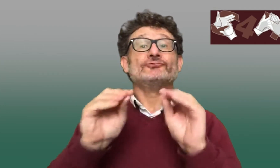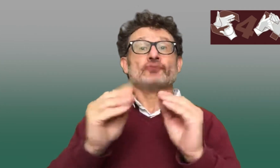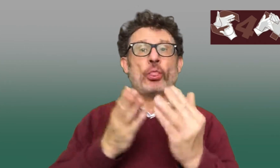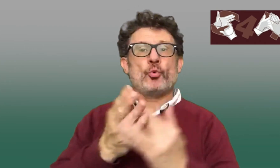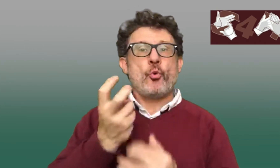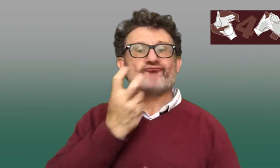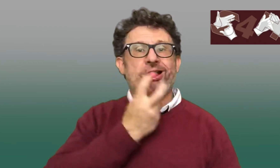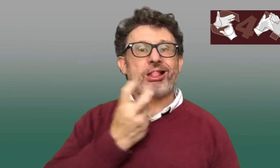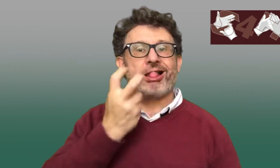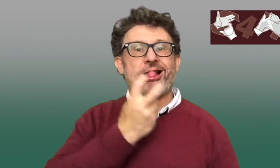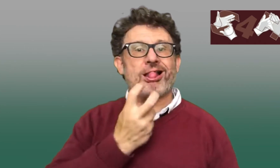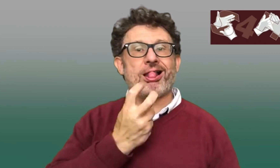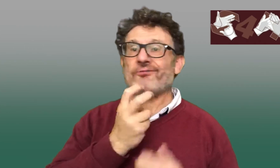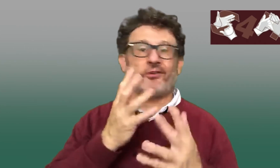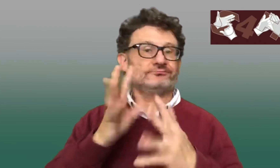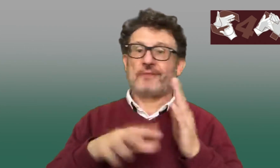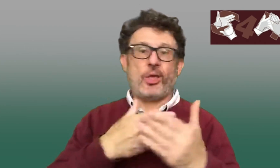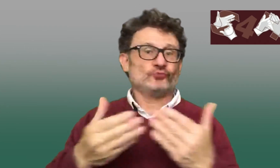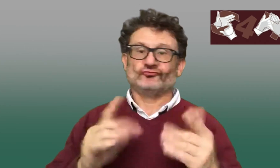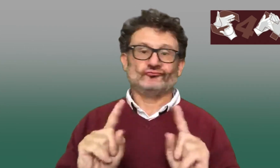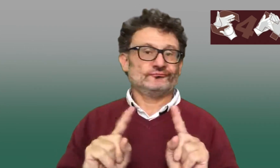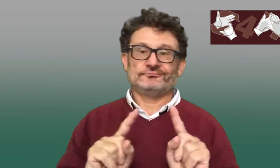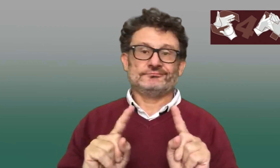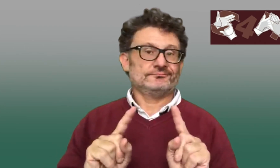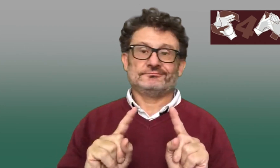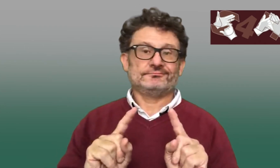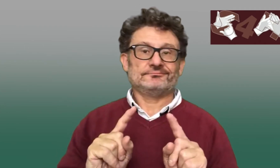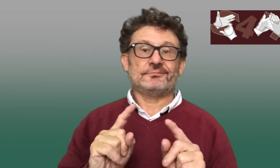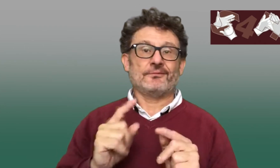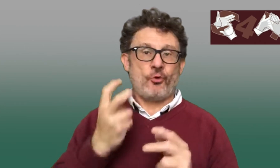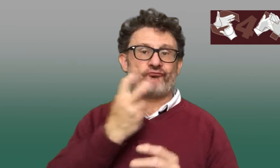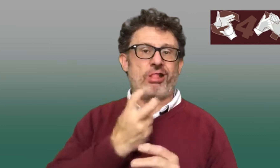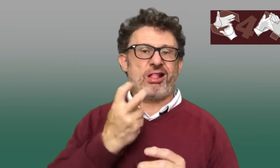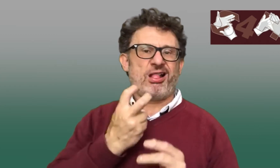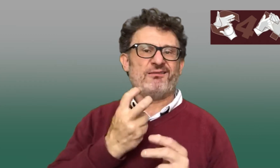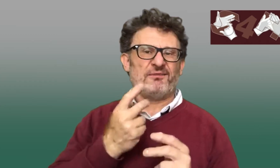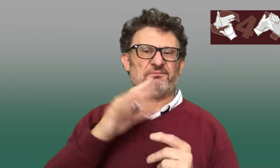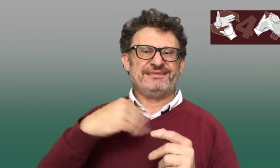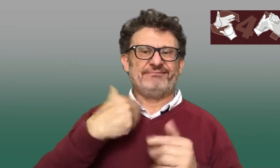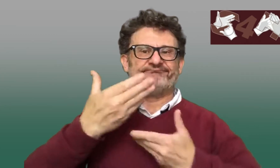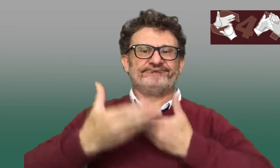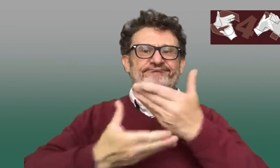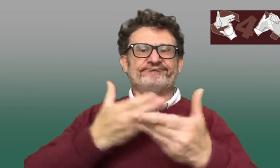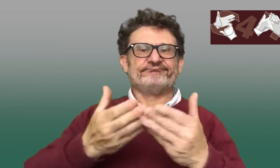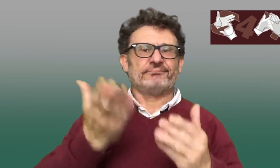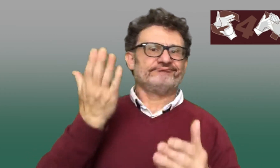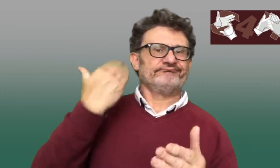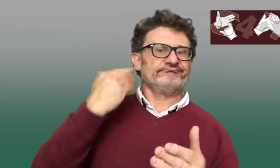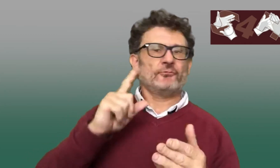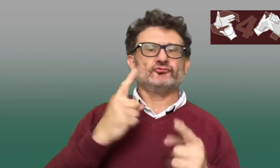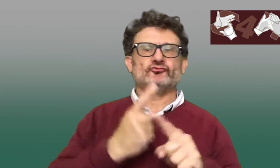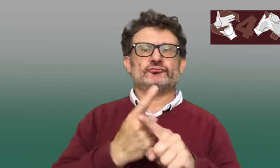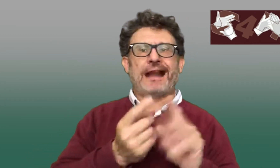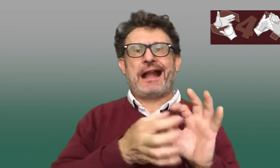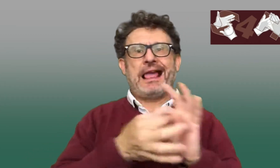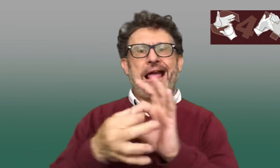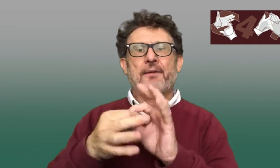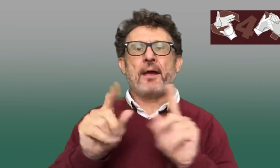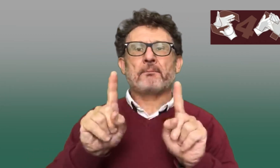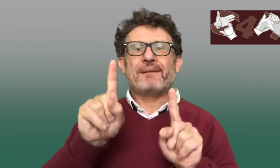So the teaching methods would have been an oral approach where they would have used sign language in the classroom, which I've talked about in a previous session in relation